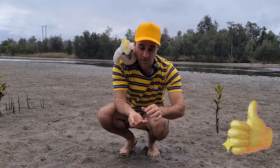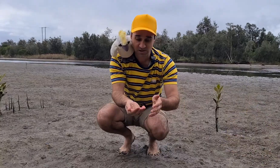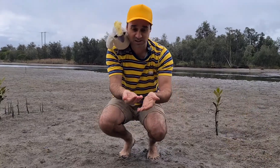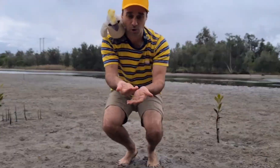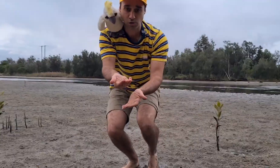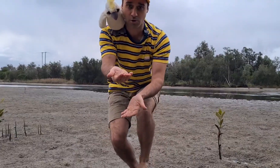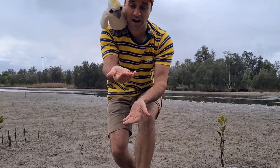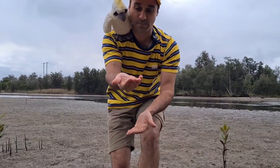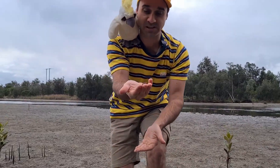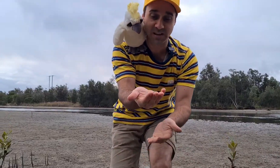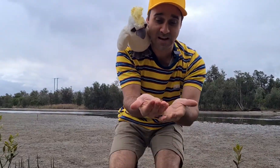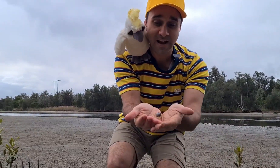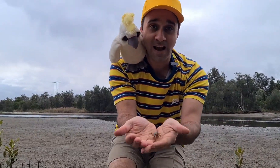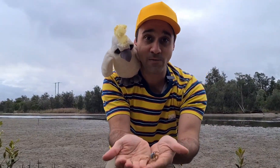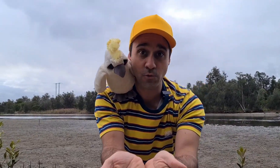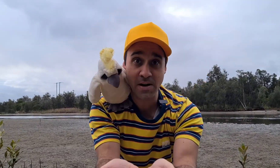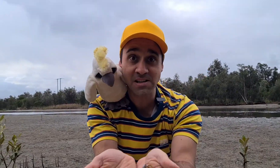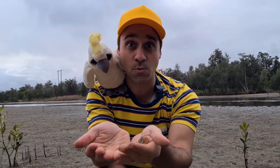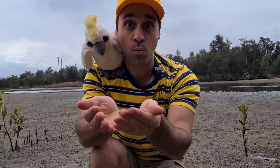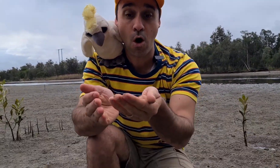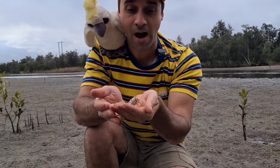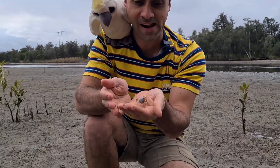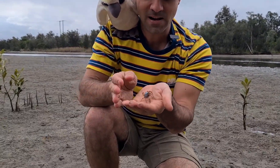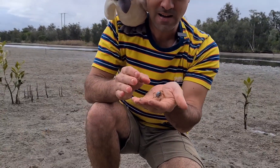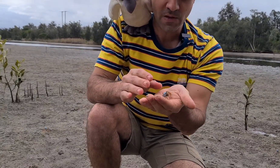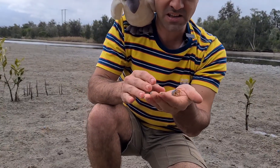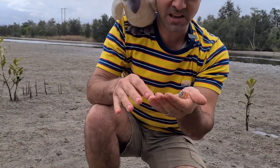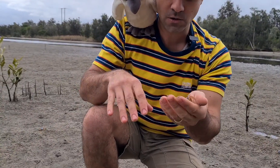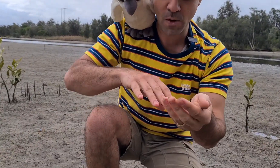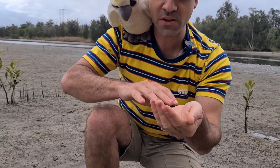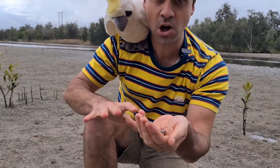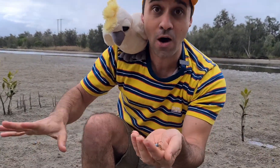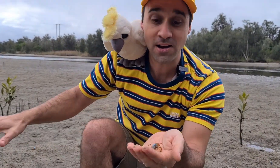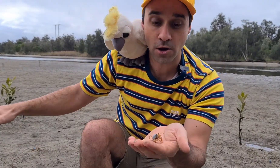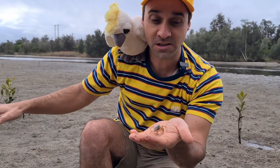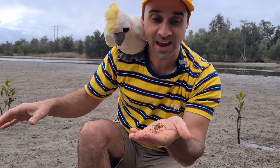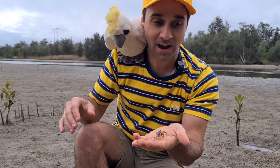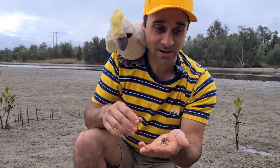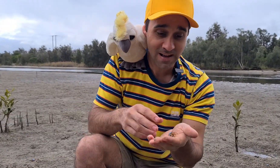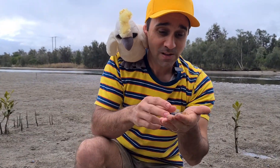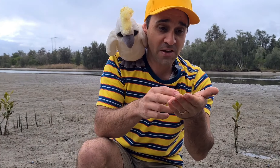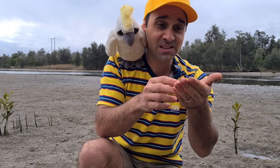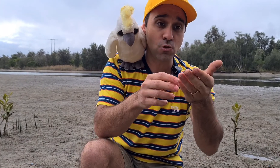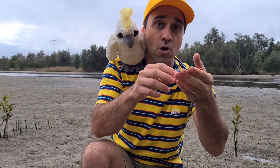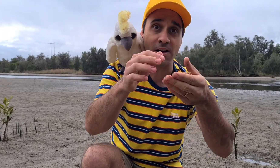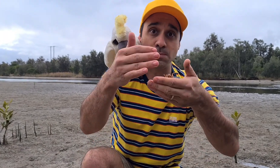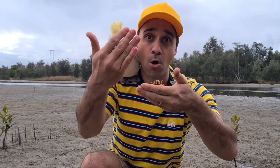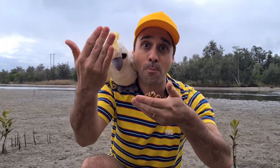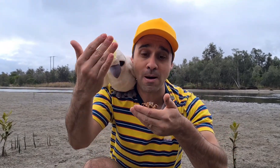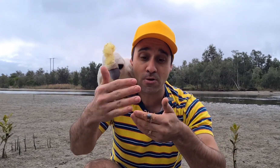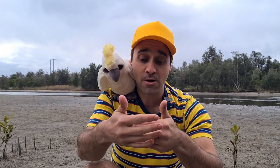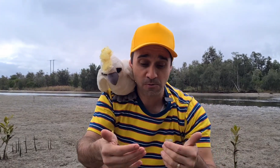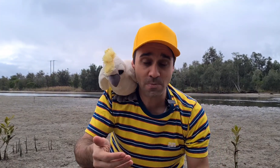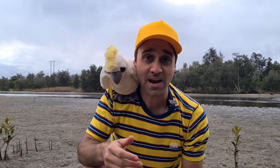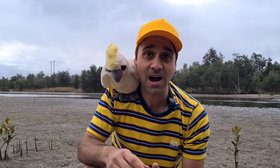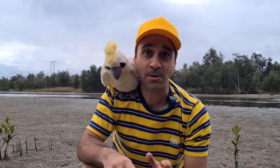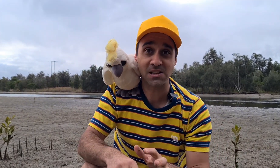soldier crabs. And the reason why is that when the tide goes out, these little guys pop up from their hummocks